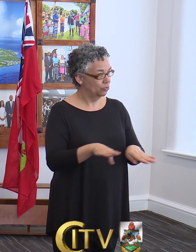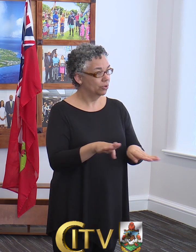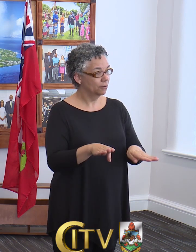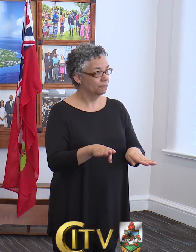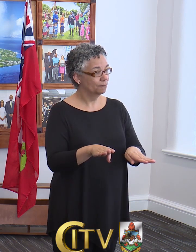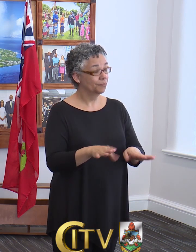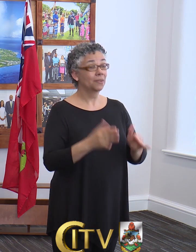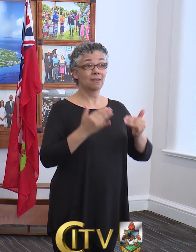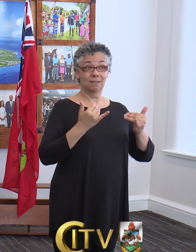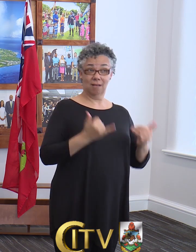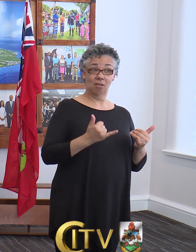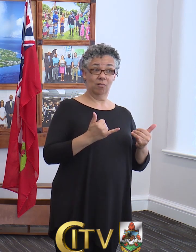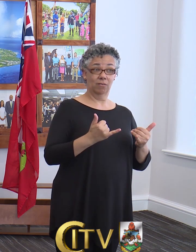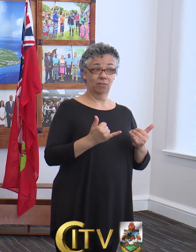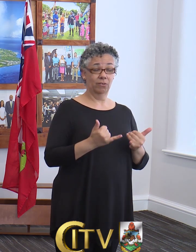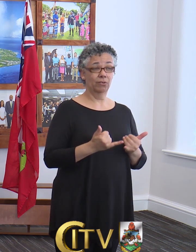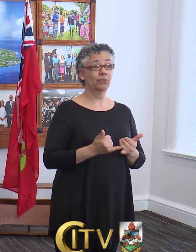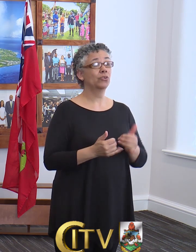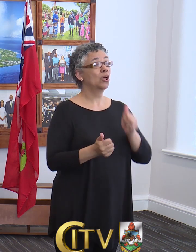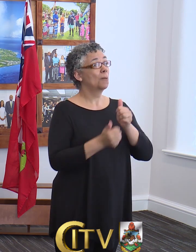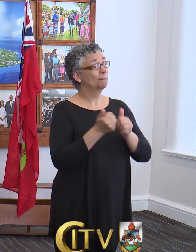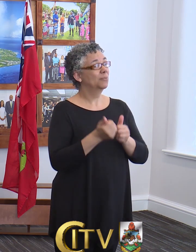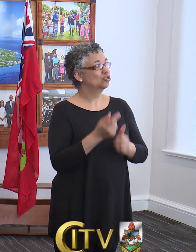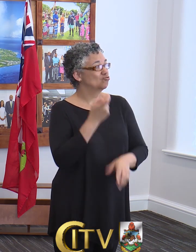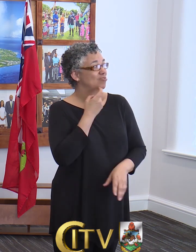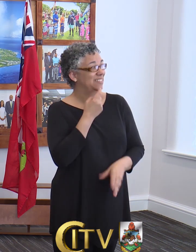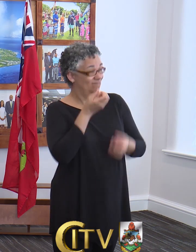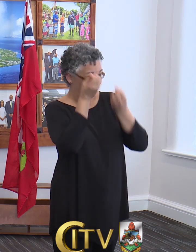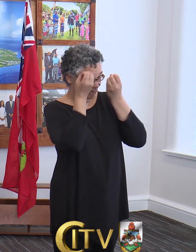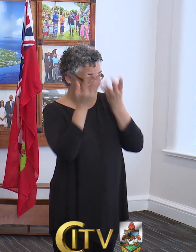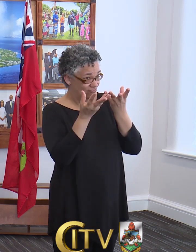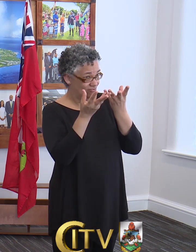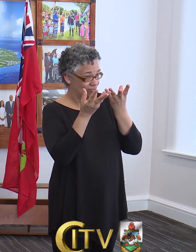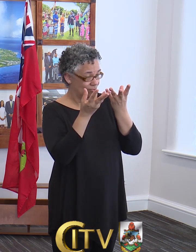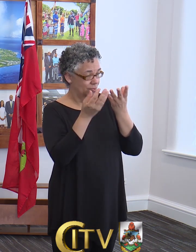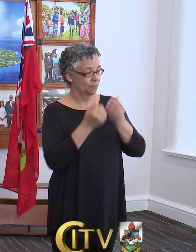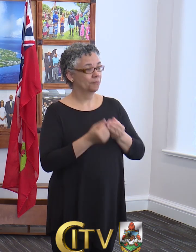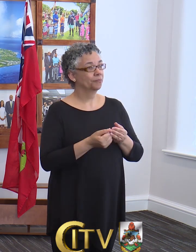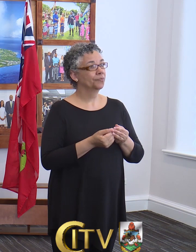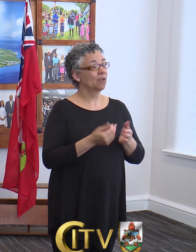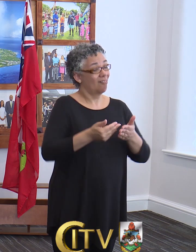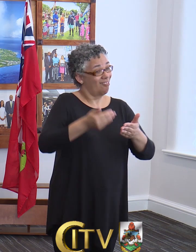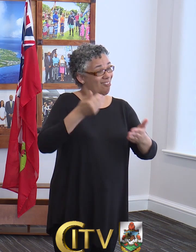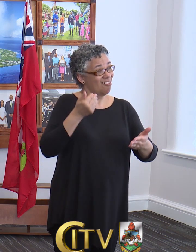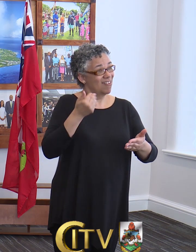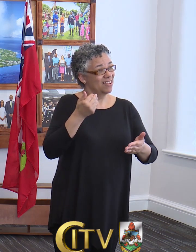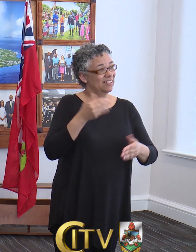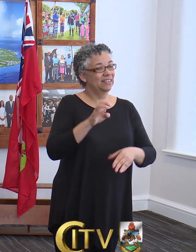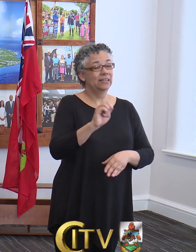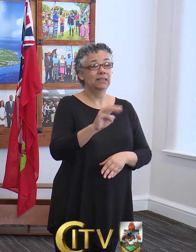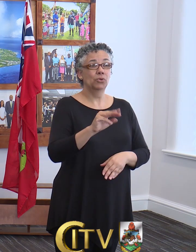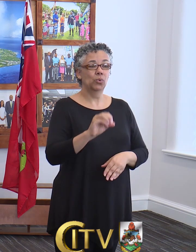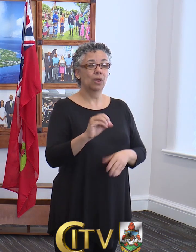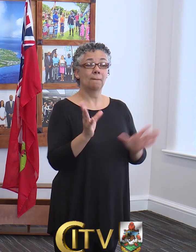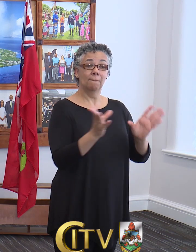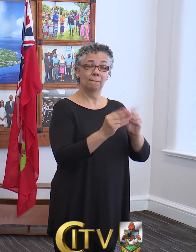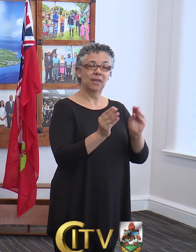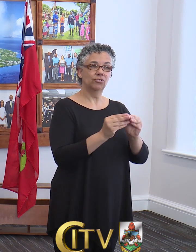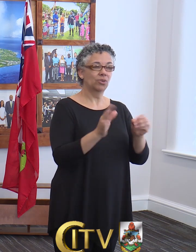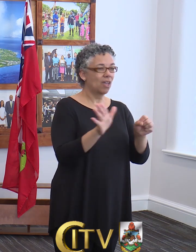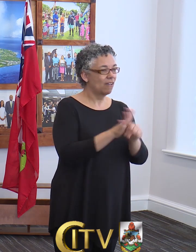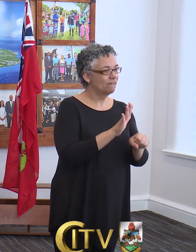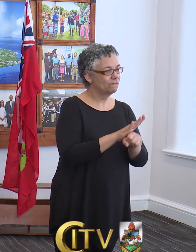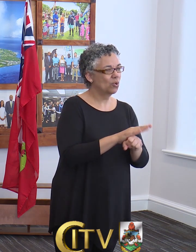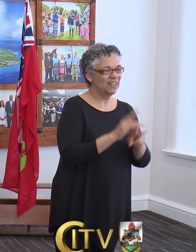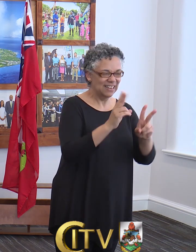Now for an update from the EMO. Earlier today, the EMO met to get a full assessment from its public